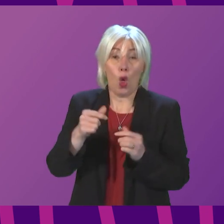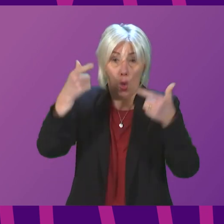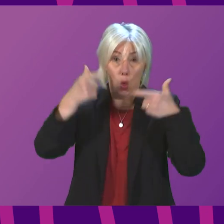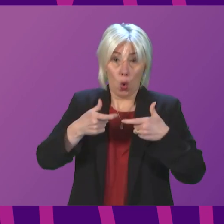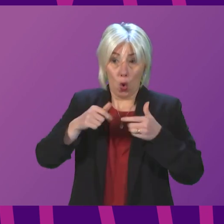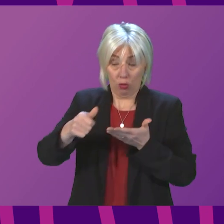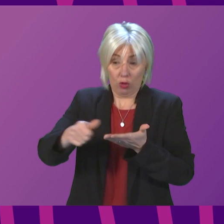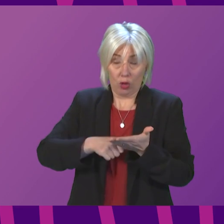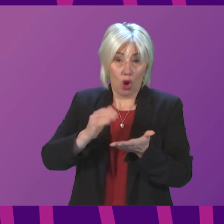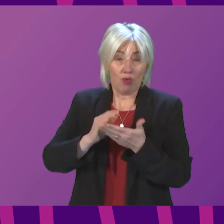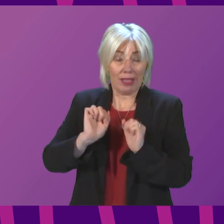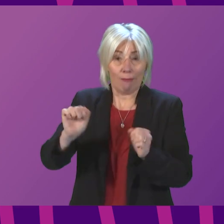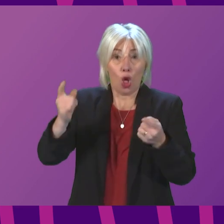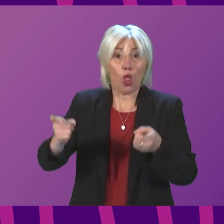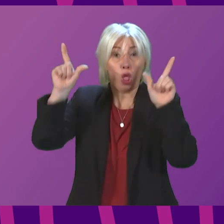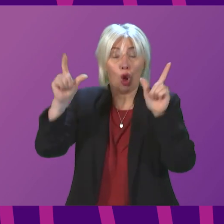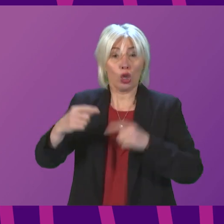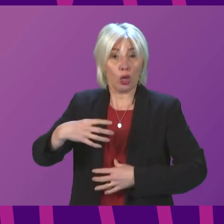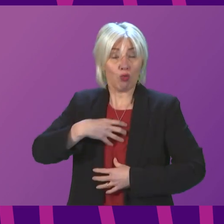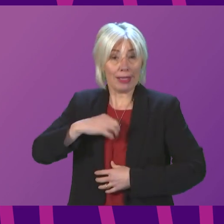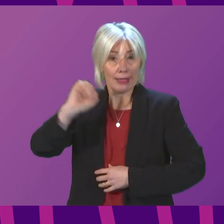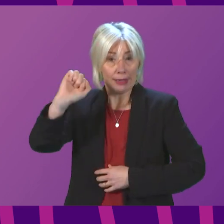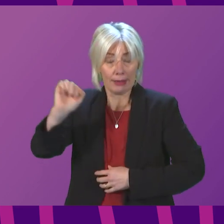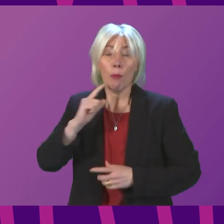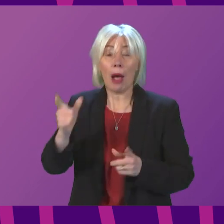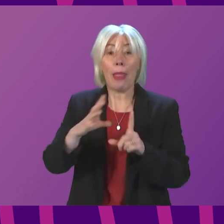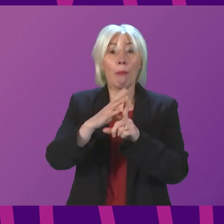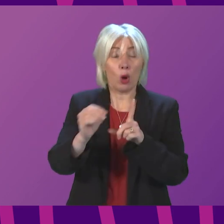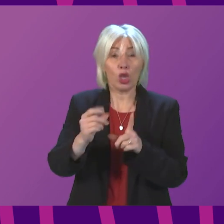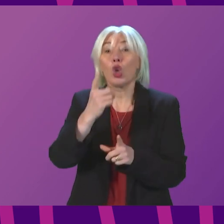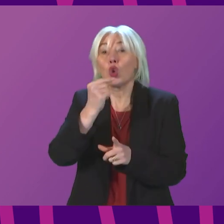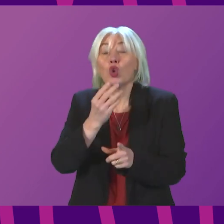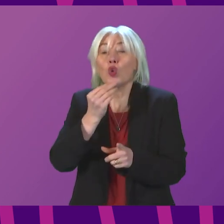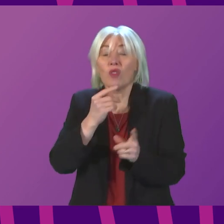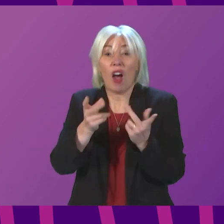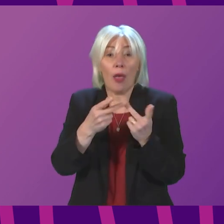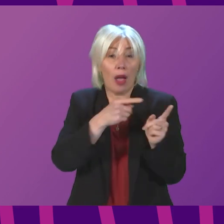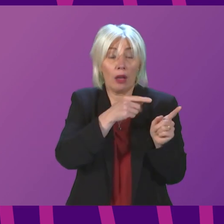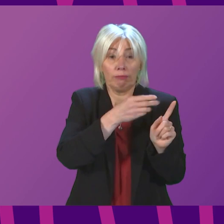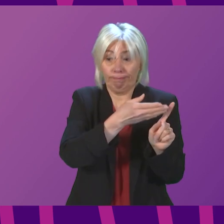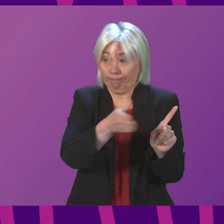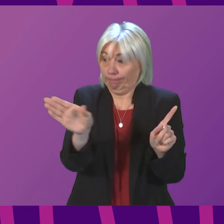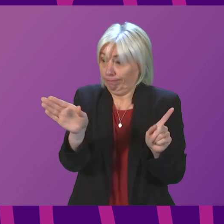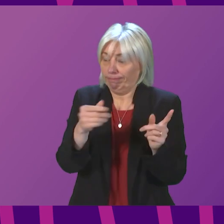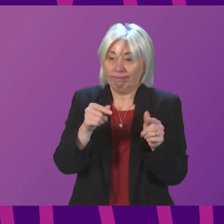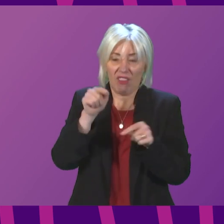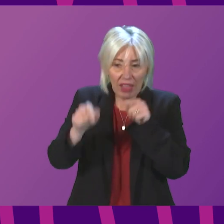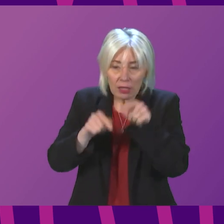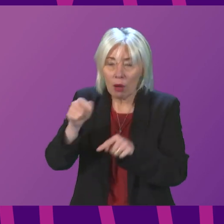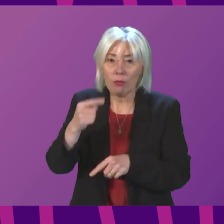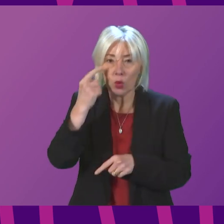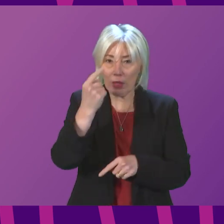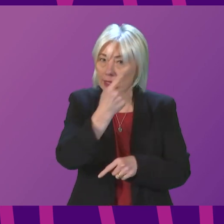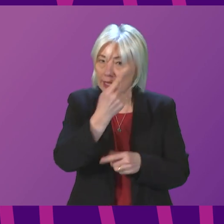is a matter for the Lord President, it is the case that the model does have the potential to benefit a range of victims and witnesses in the justice